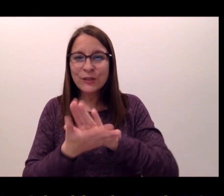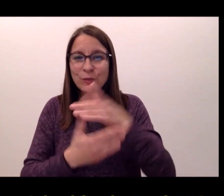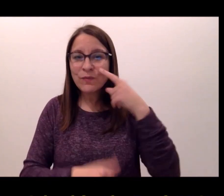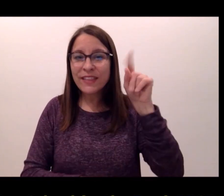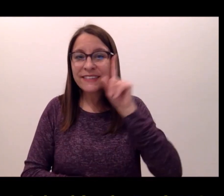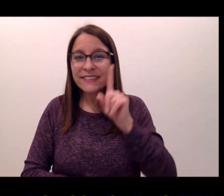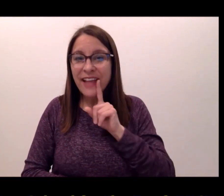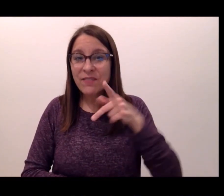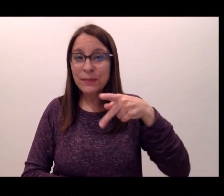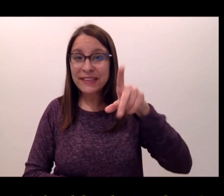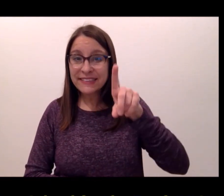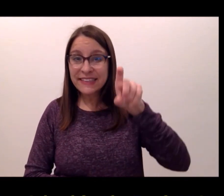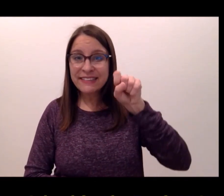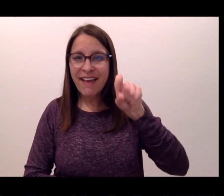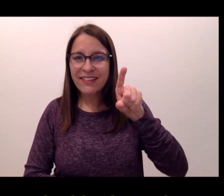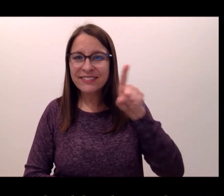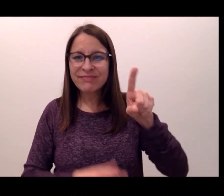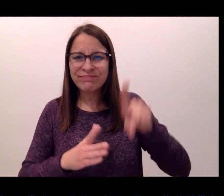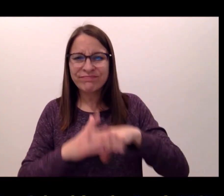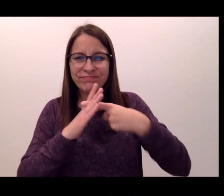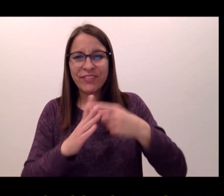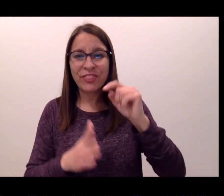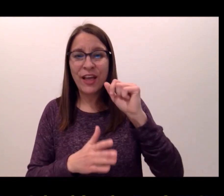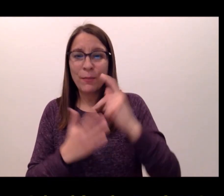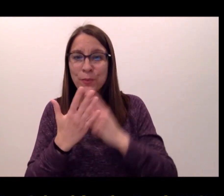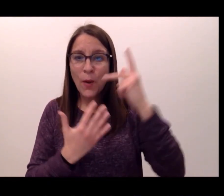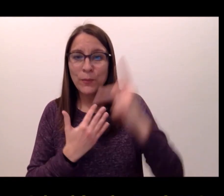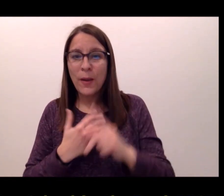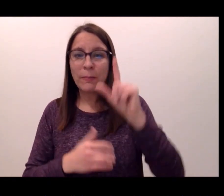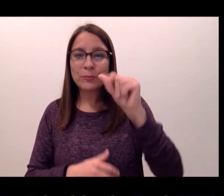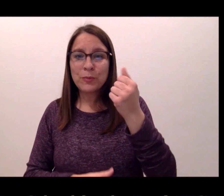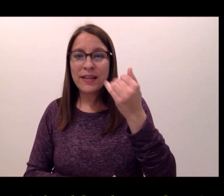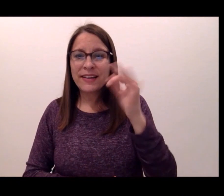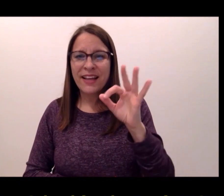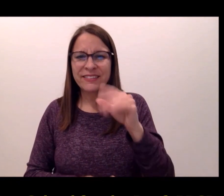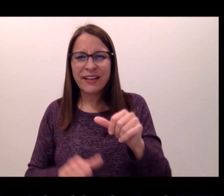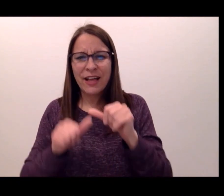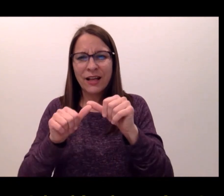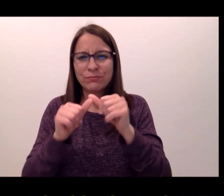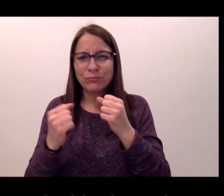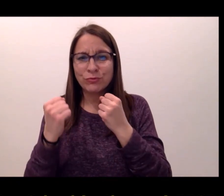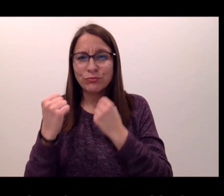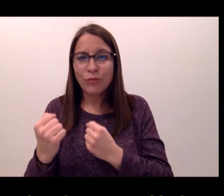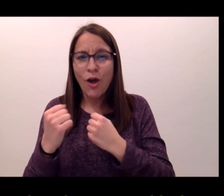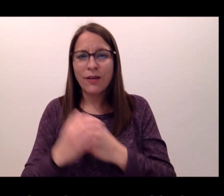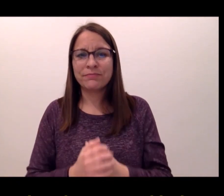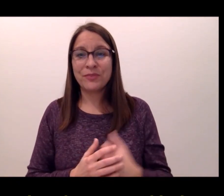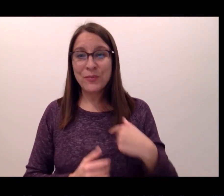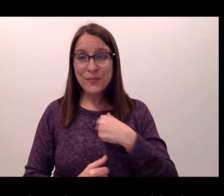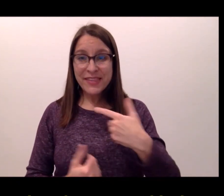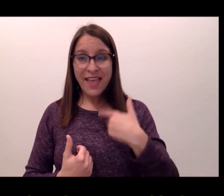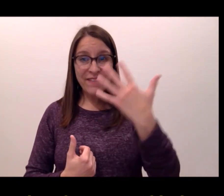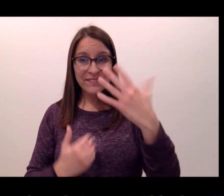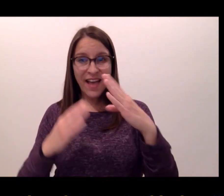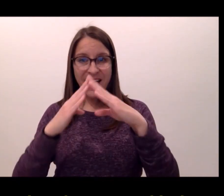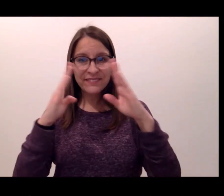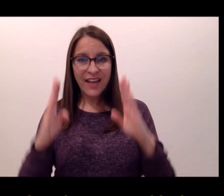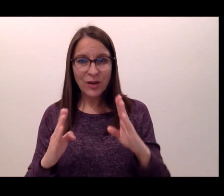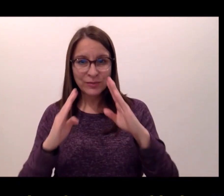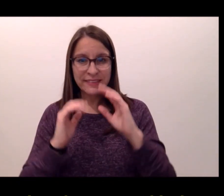At Phoenix Day School for the Deaf , we started the program in 2019 and it has continued strong to this day. We